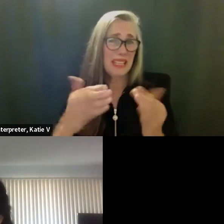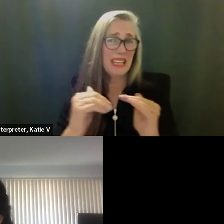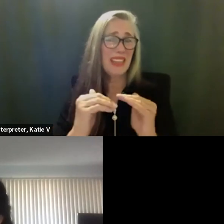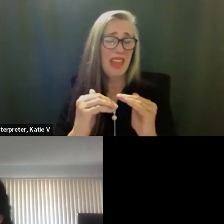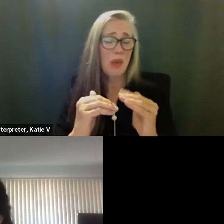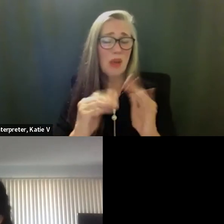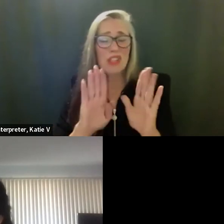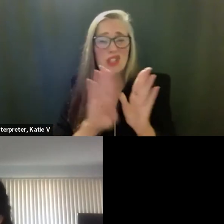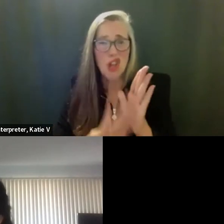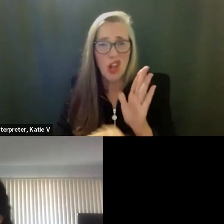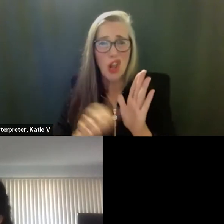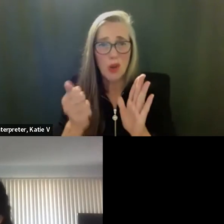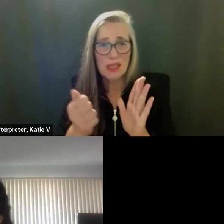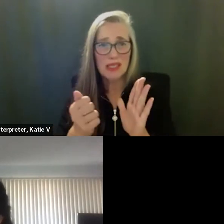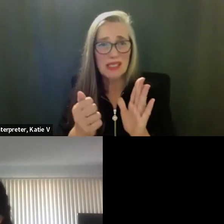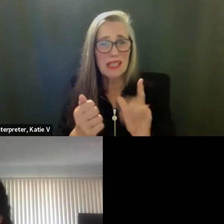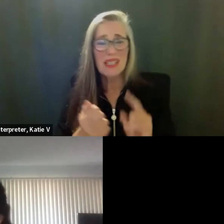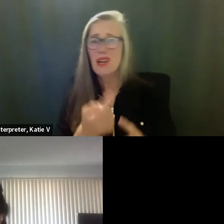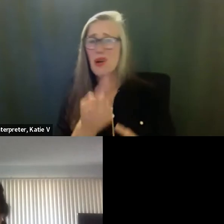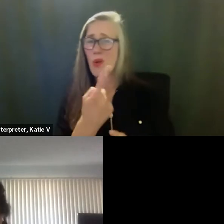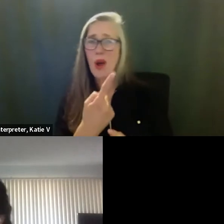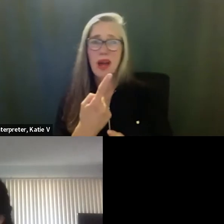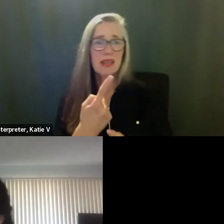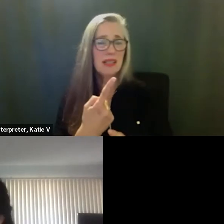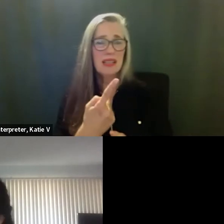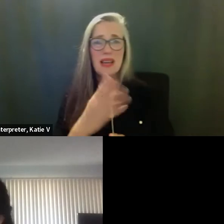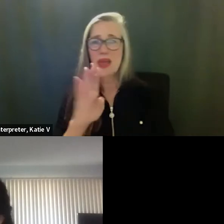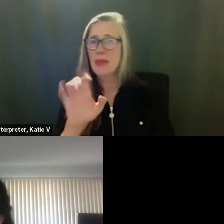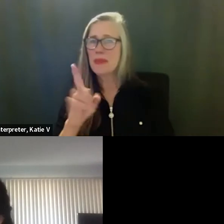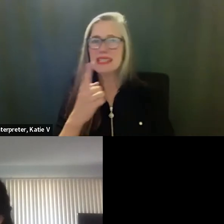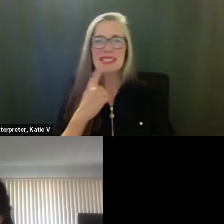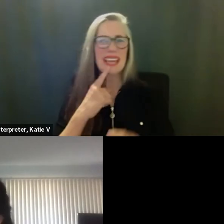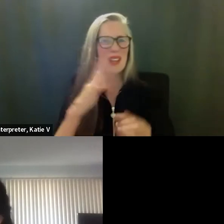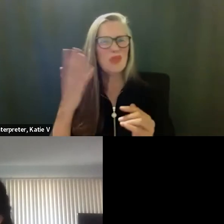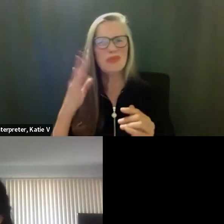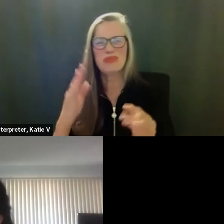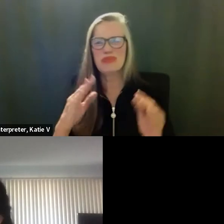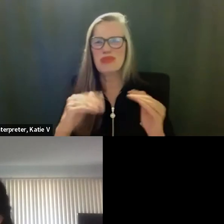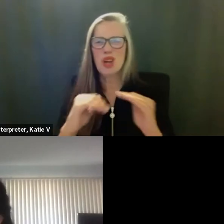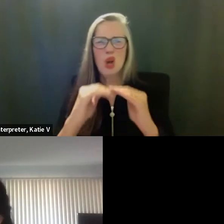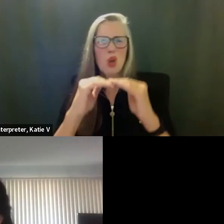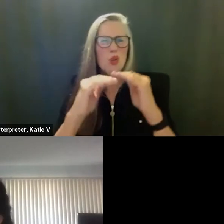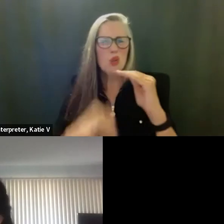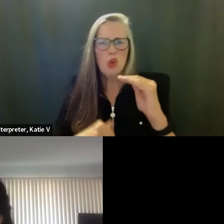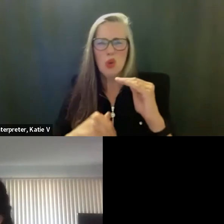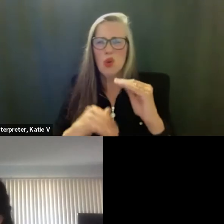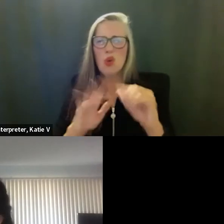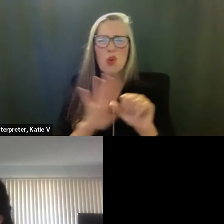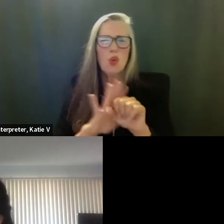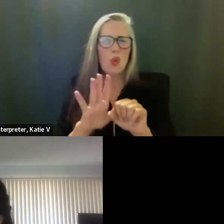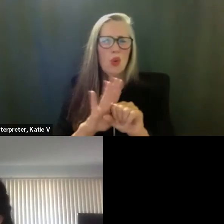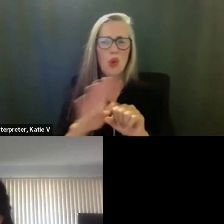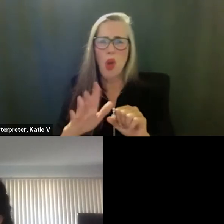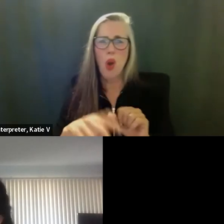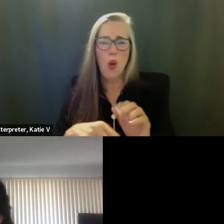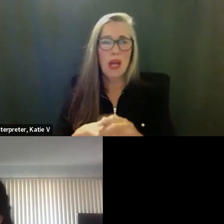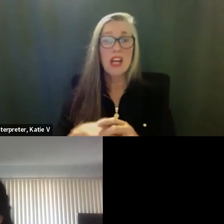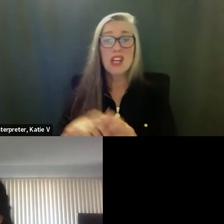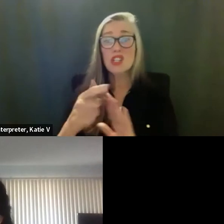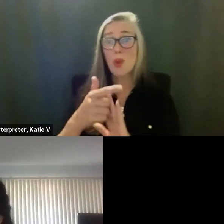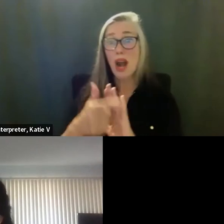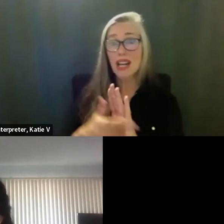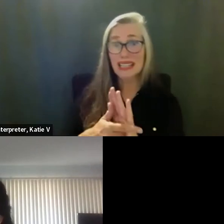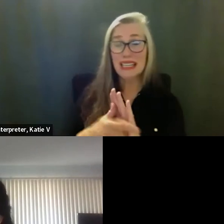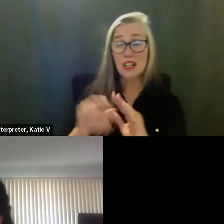one bidder that protested two, two lowest bids. So our, uh, legal consultant has